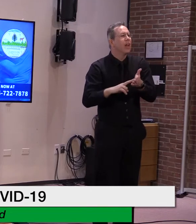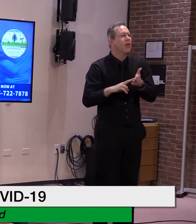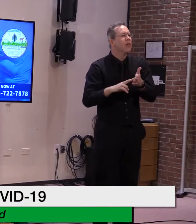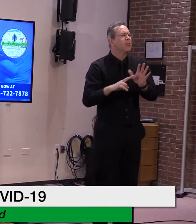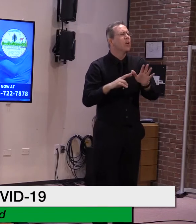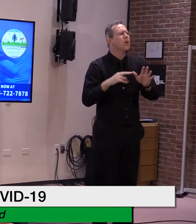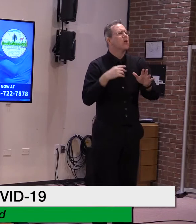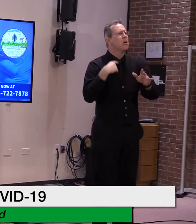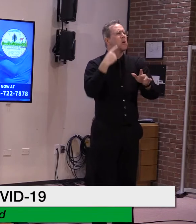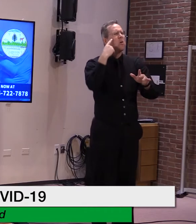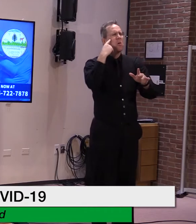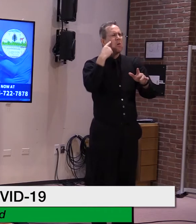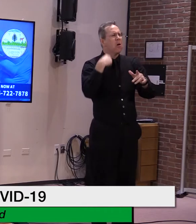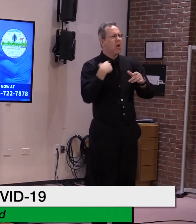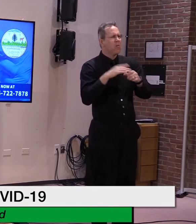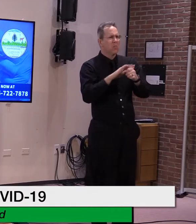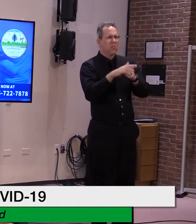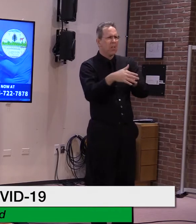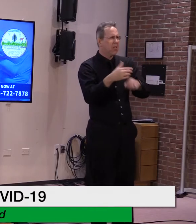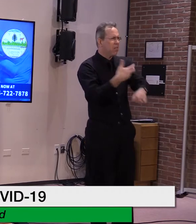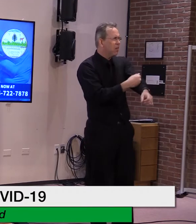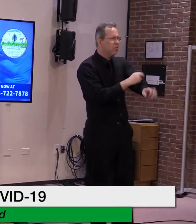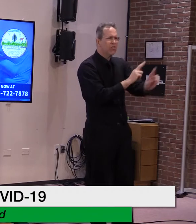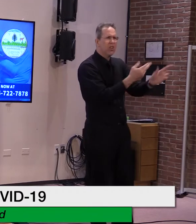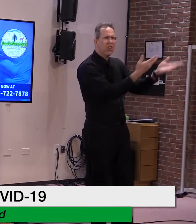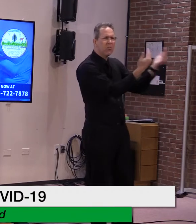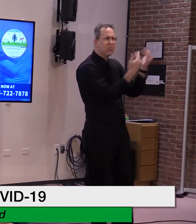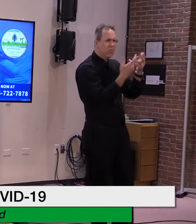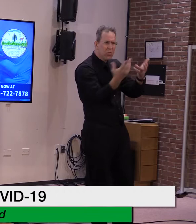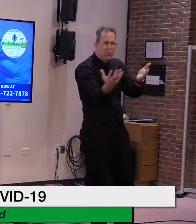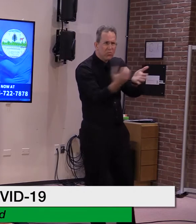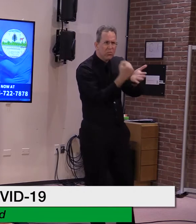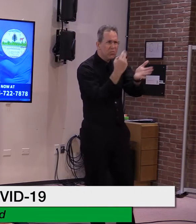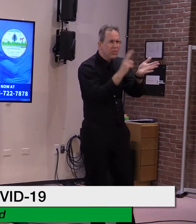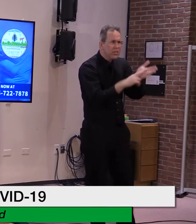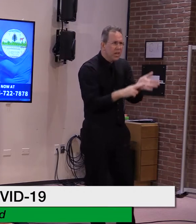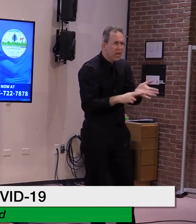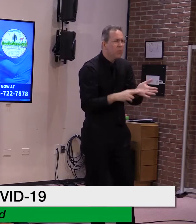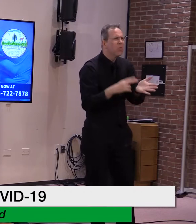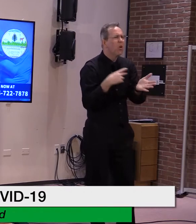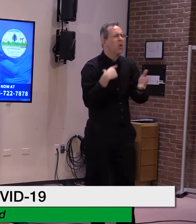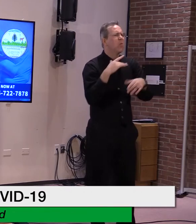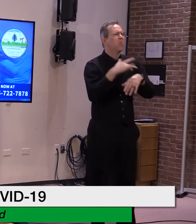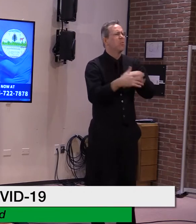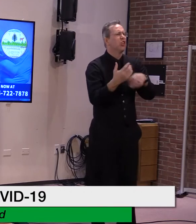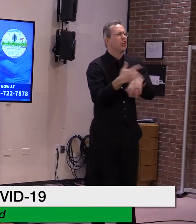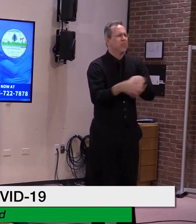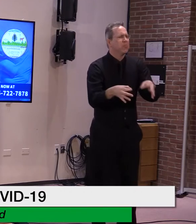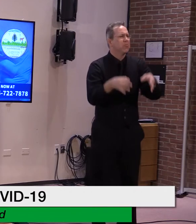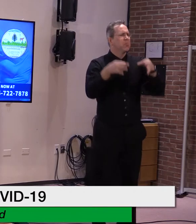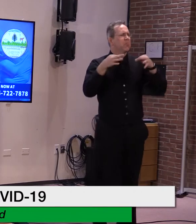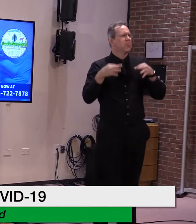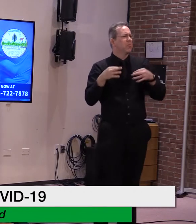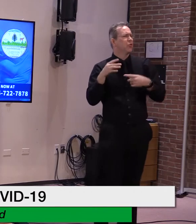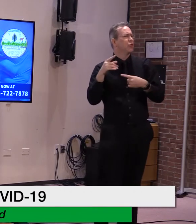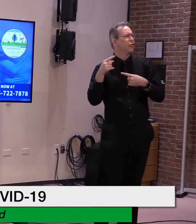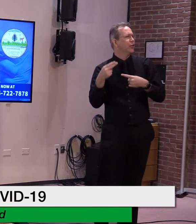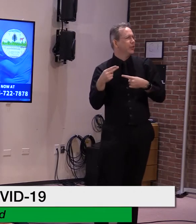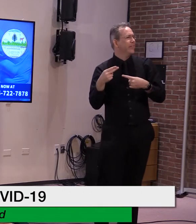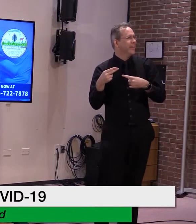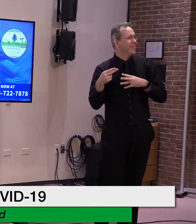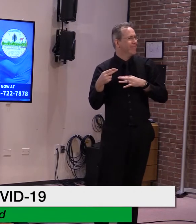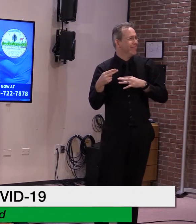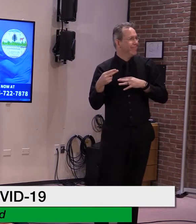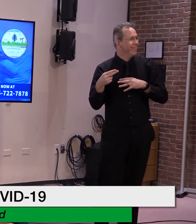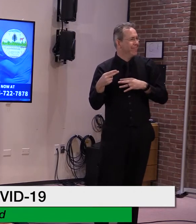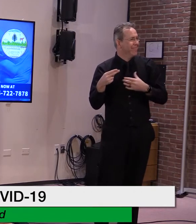large numbers of appointments, we have decided to accelerate this time schedule to this Thursday.